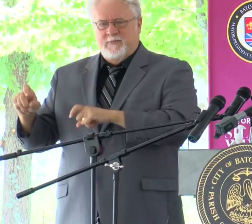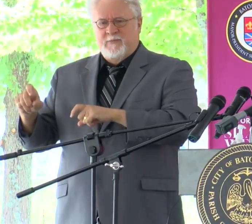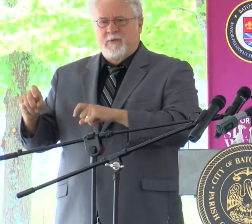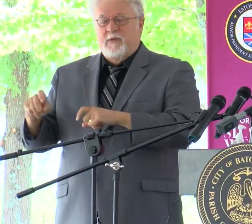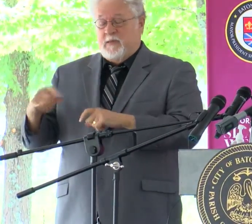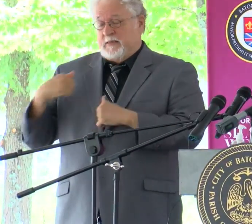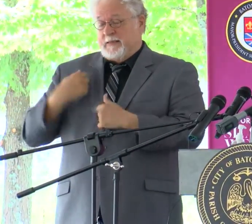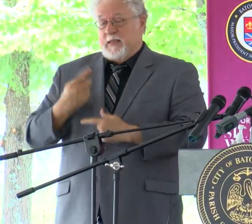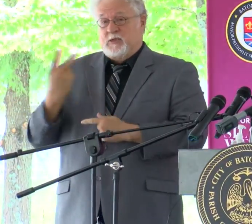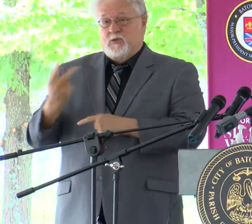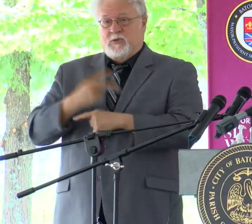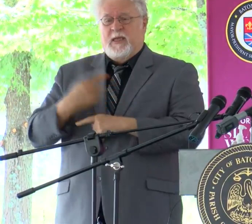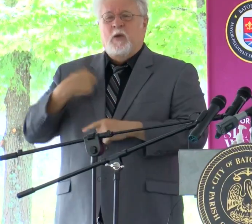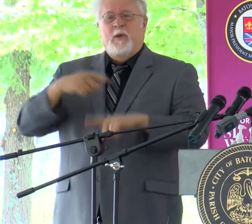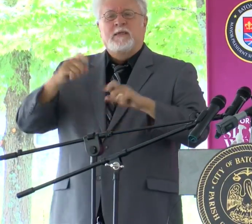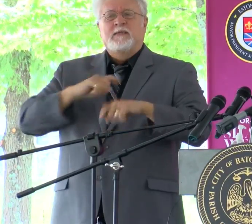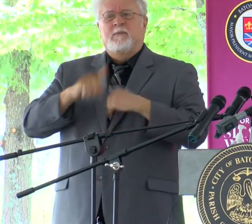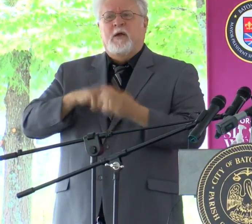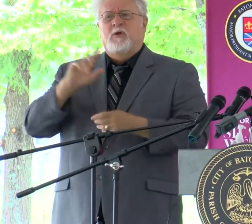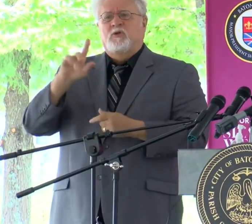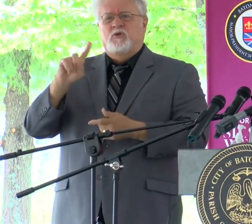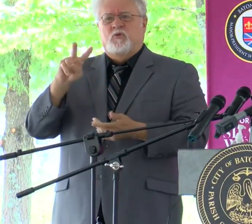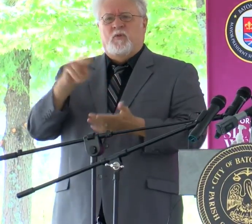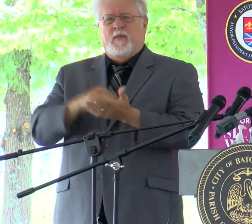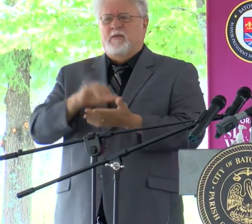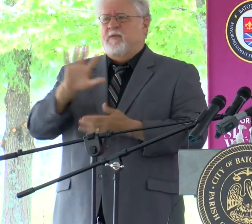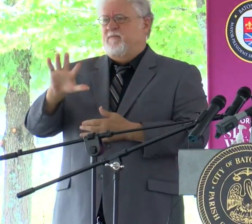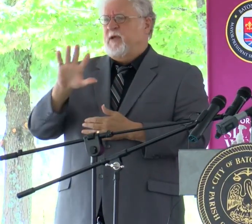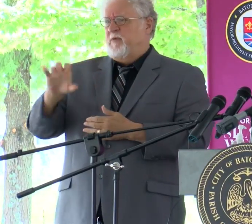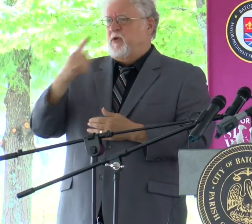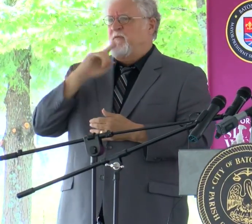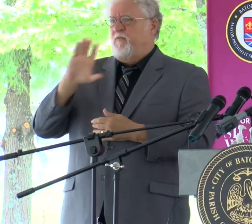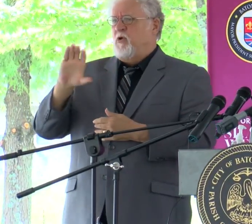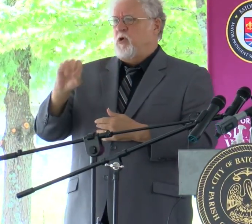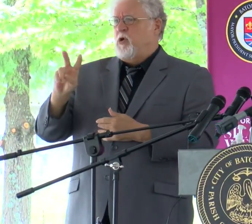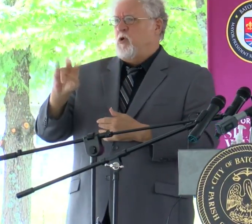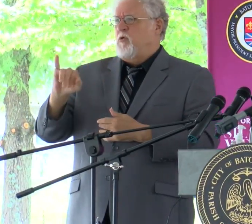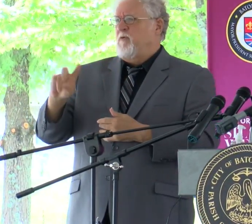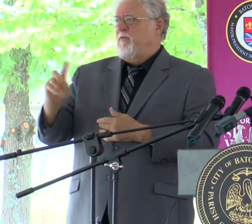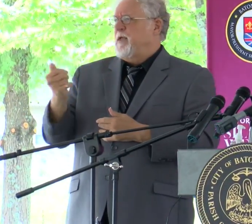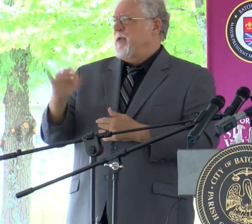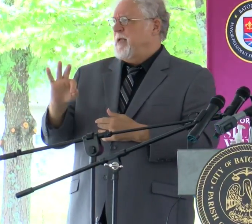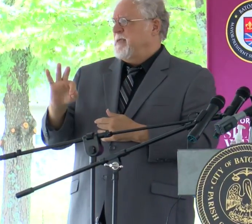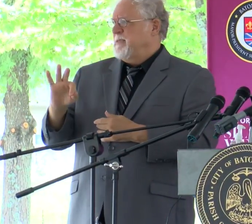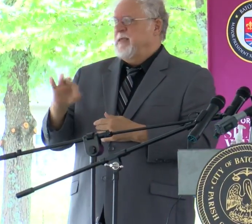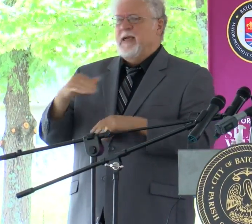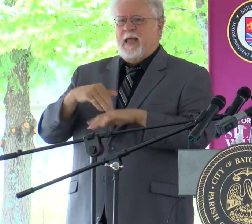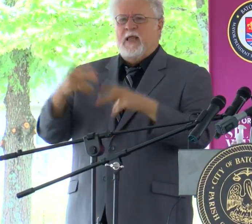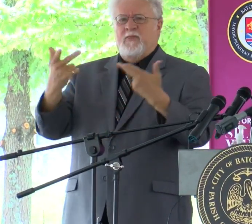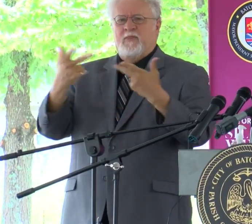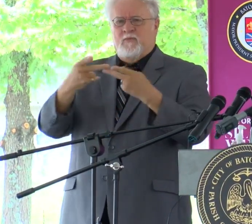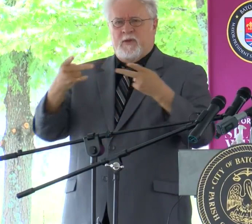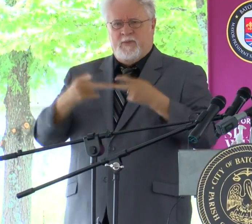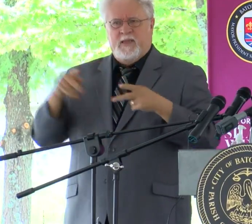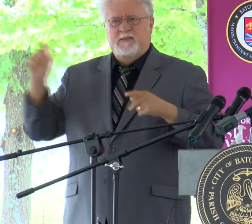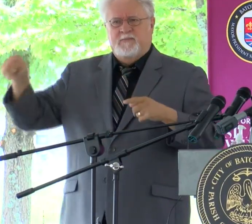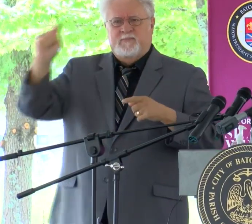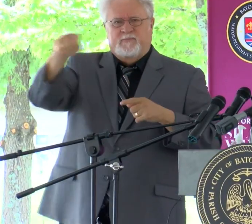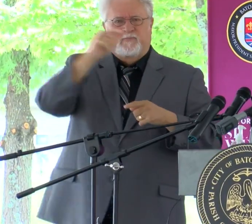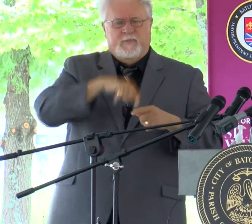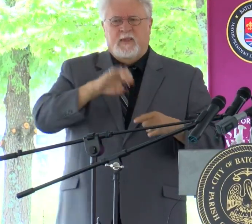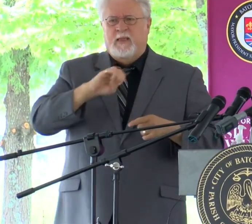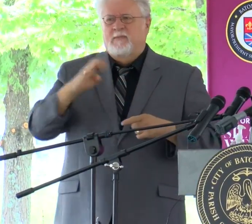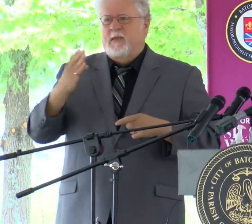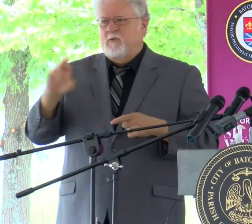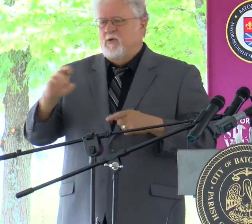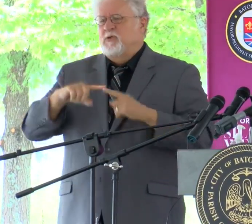two days, have tested about 2,500 people for COVID-19 across three sites in East Baton Rouge Parish and one